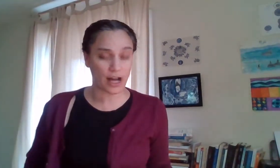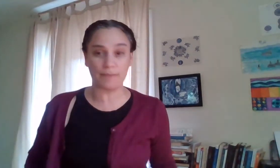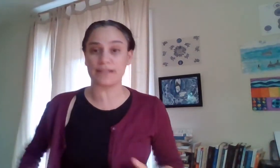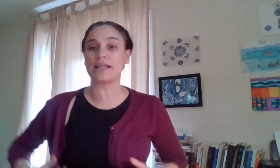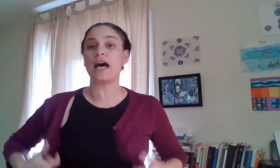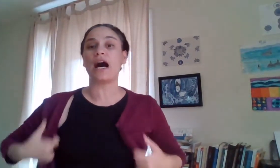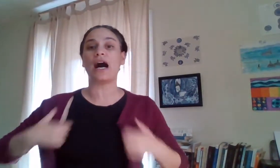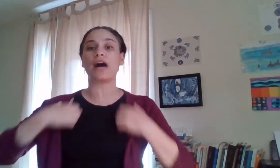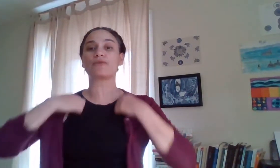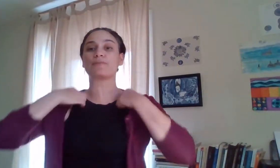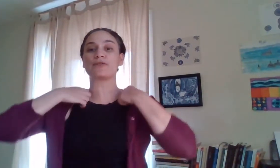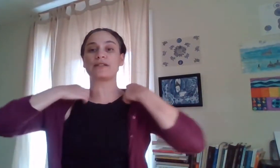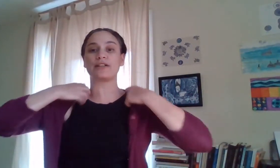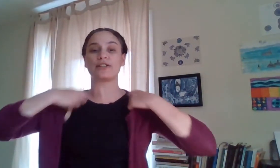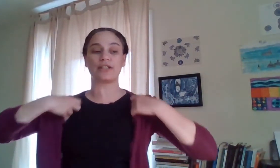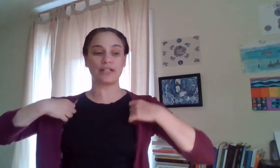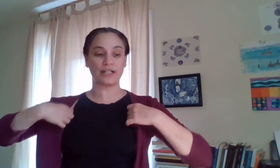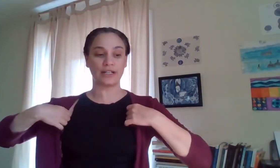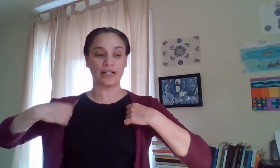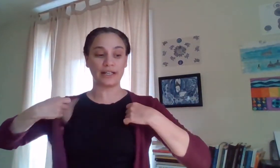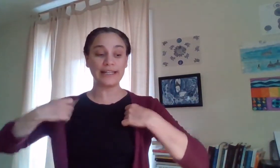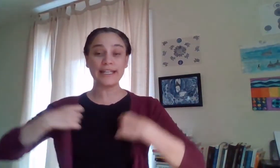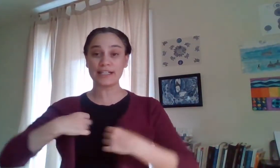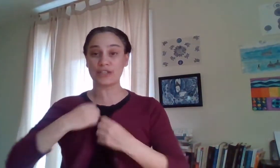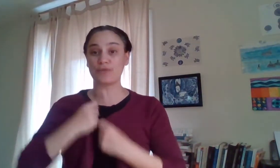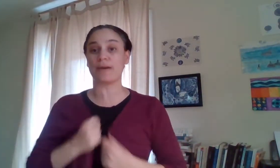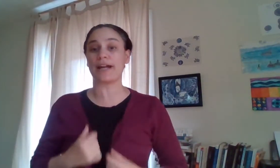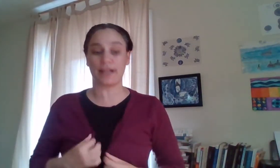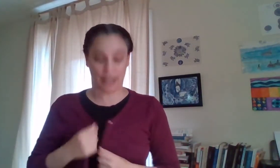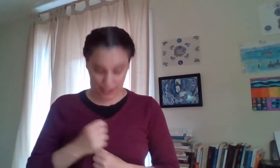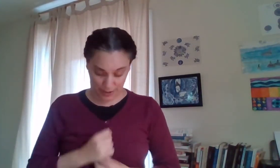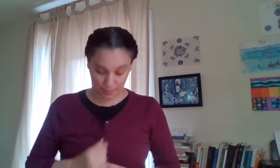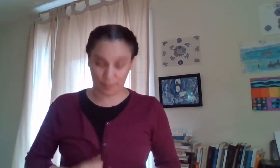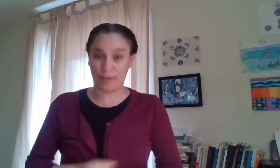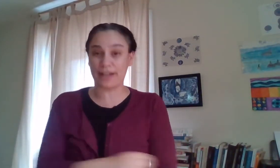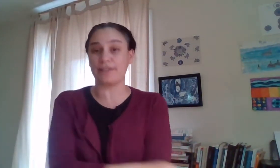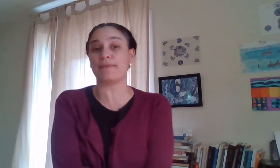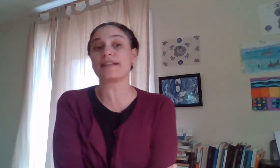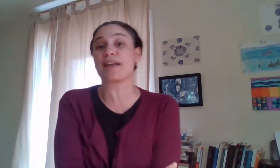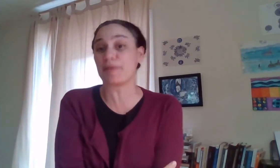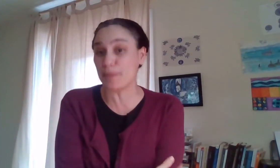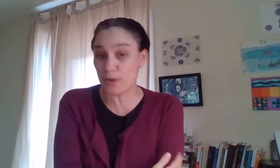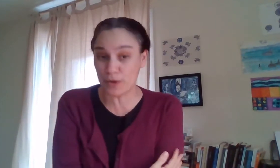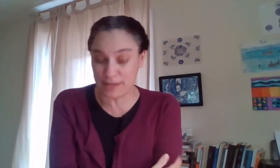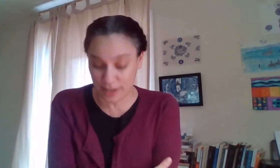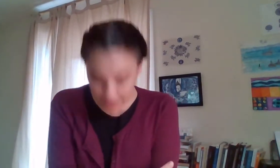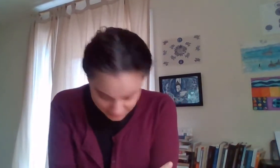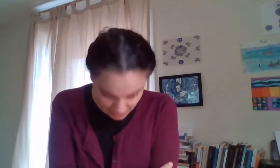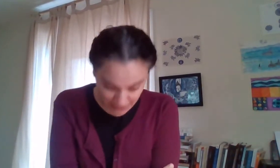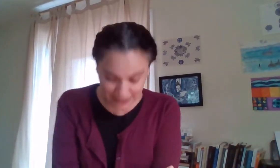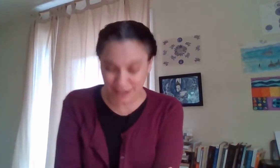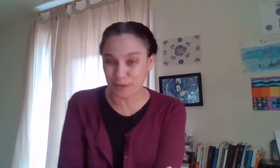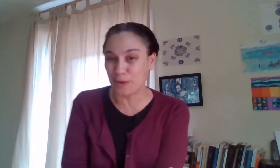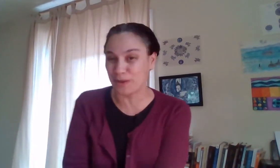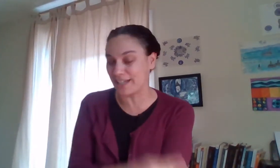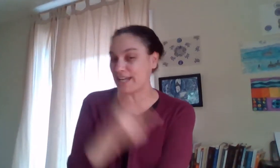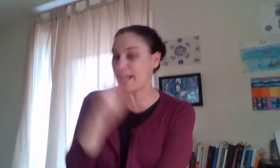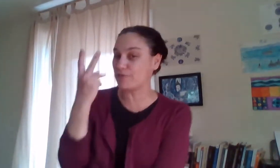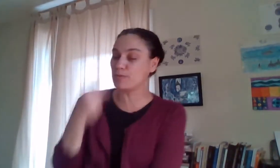comments i was posting there the uh links to my um my my summer programs that are still enrolling and i have two